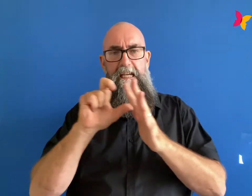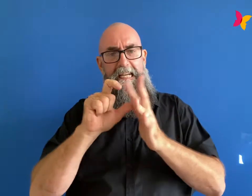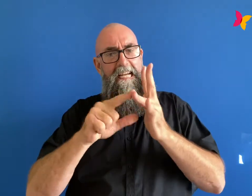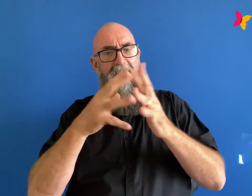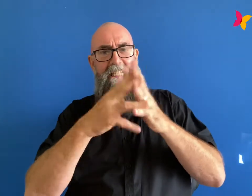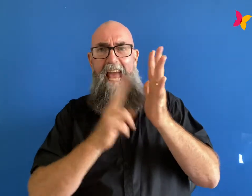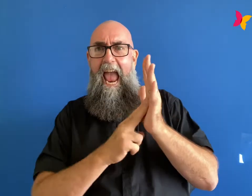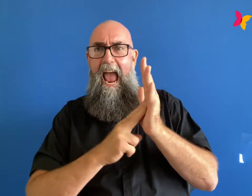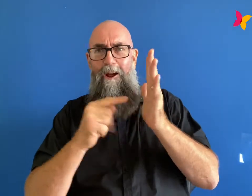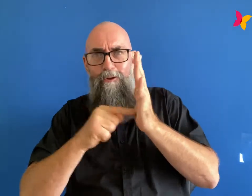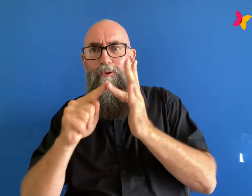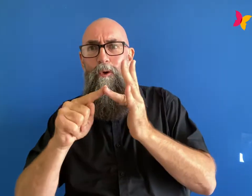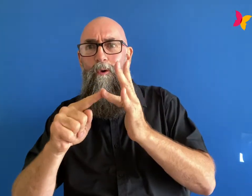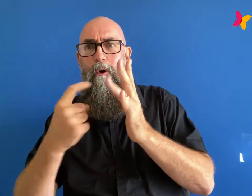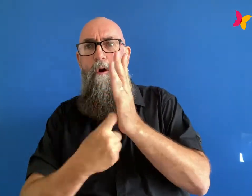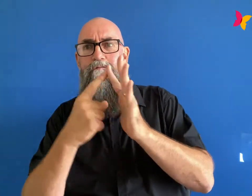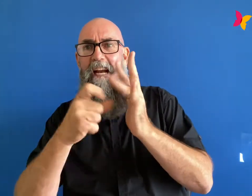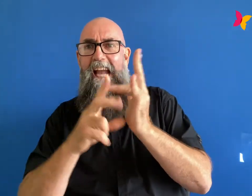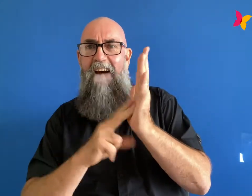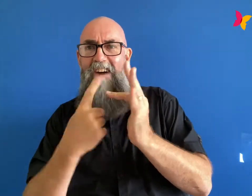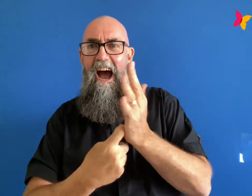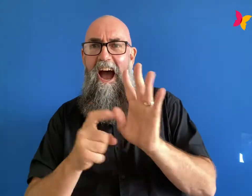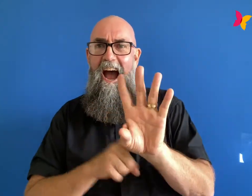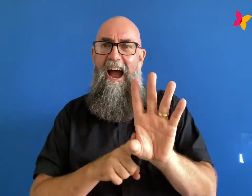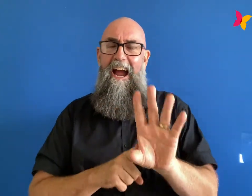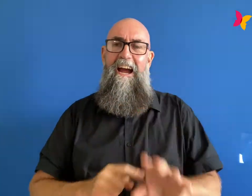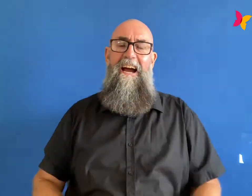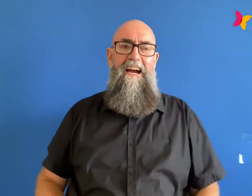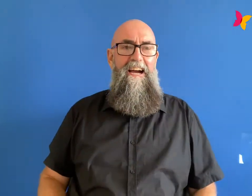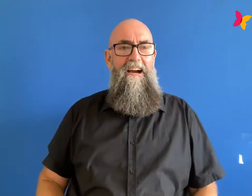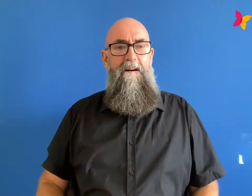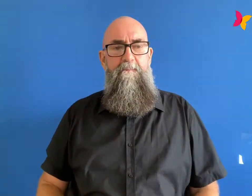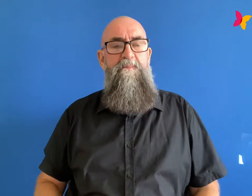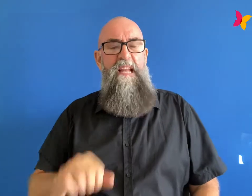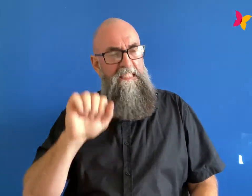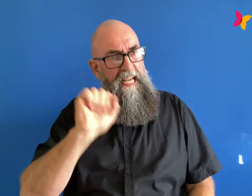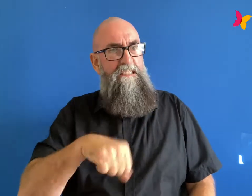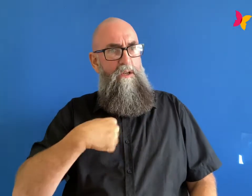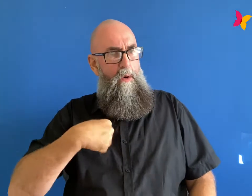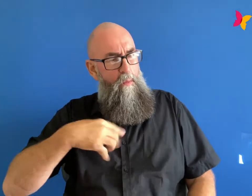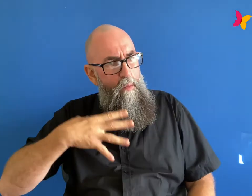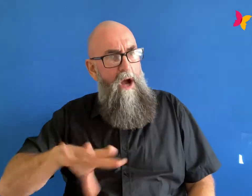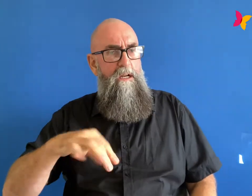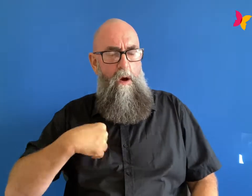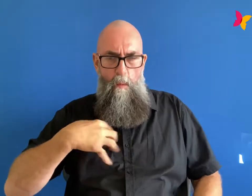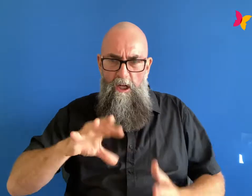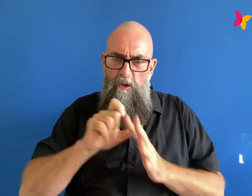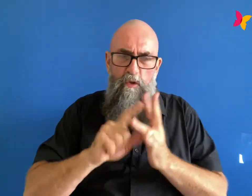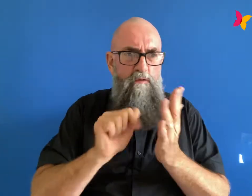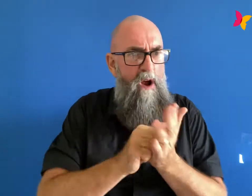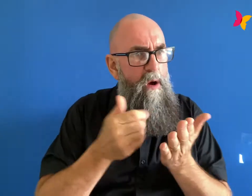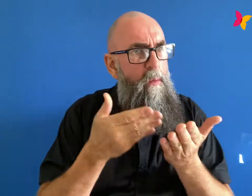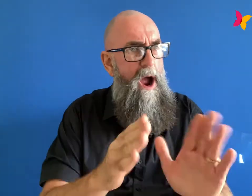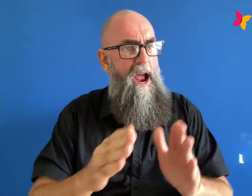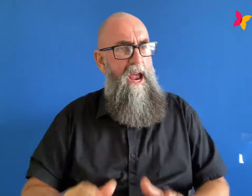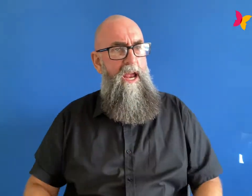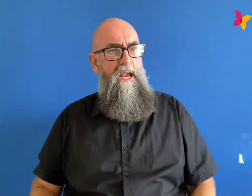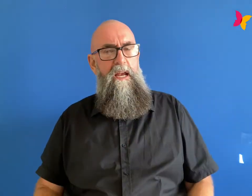yeah so that was a big component of it that i was like yes i want to do this but i want to do it right so with the help of